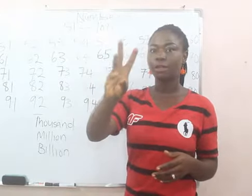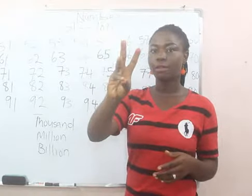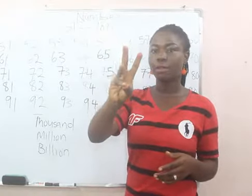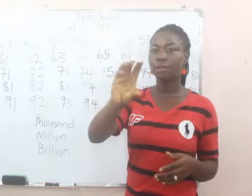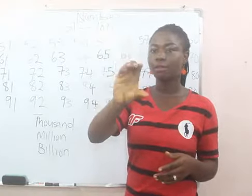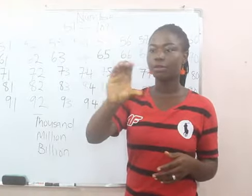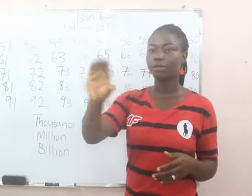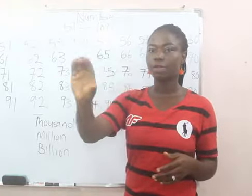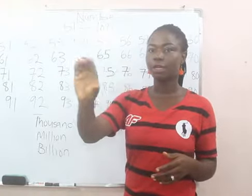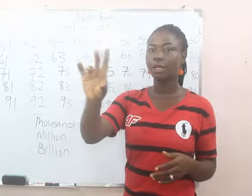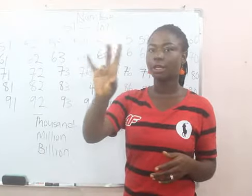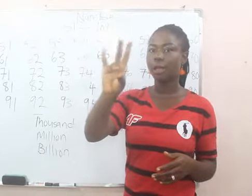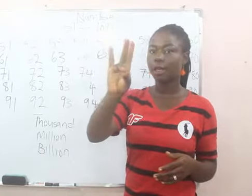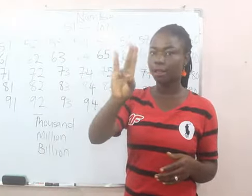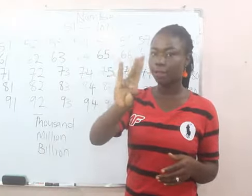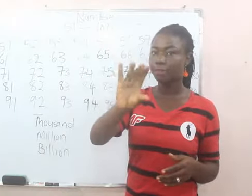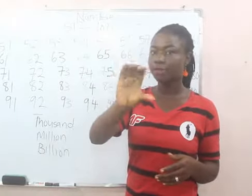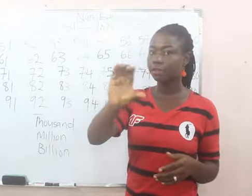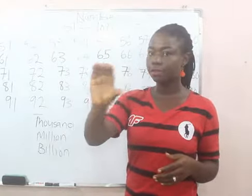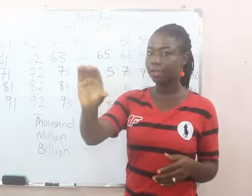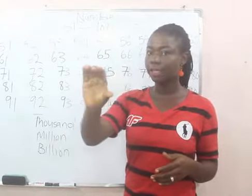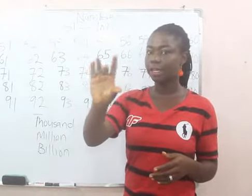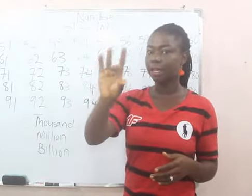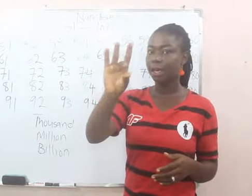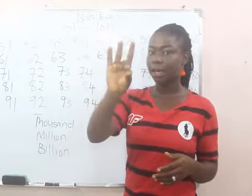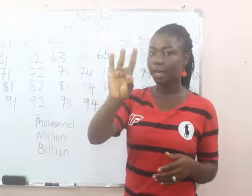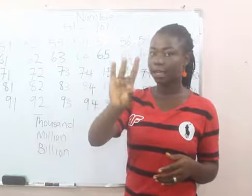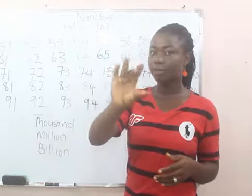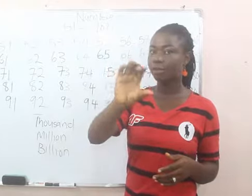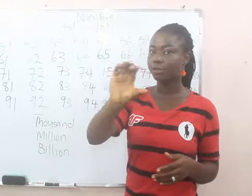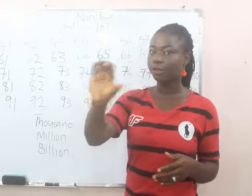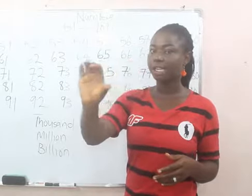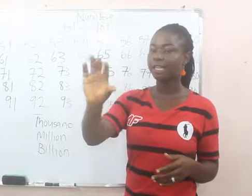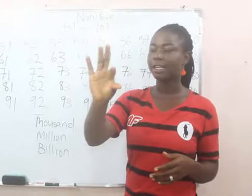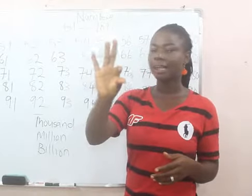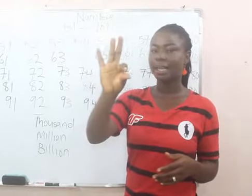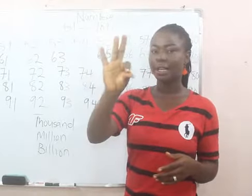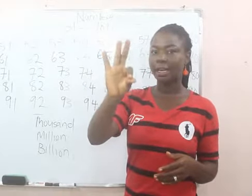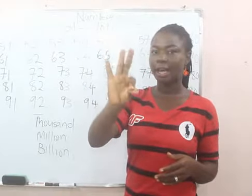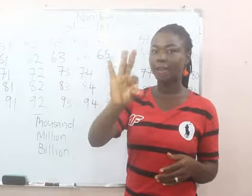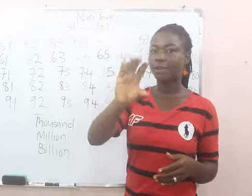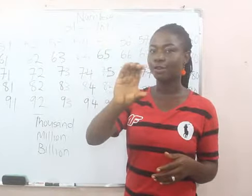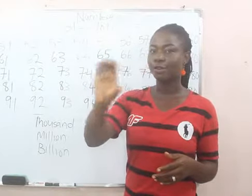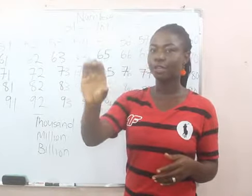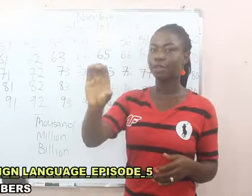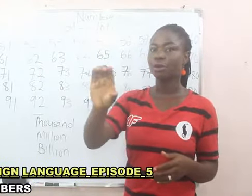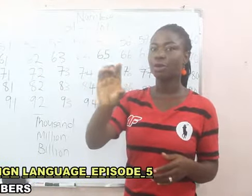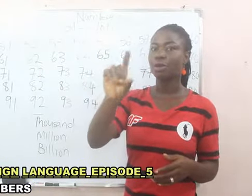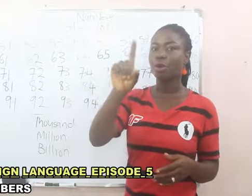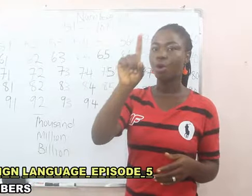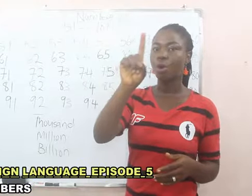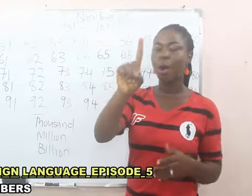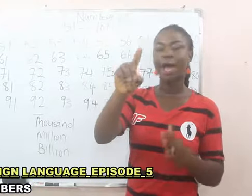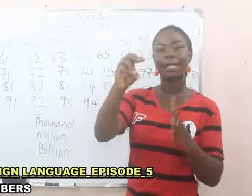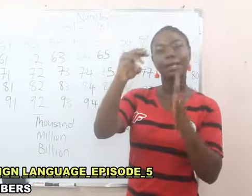600, 700, 800, 900, 1